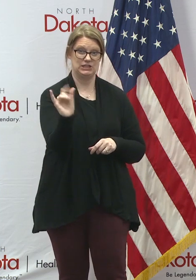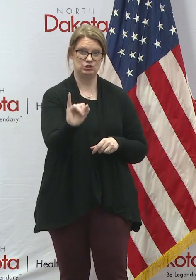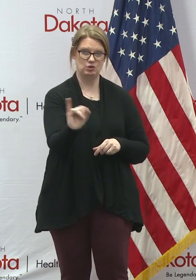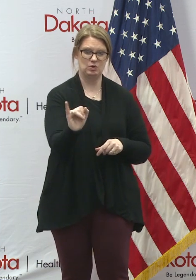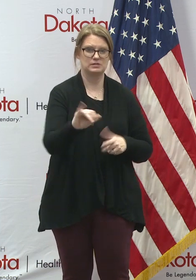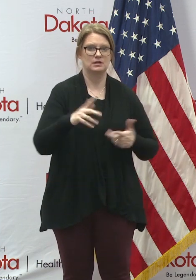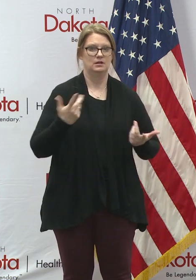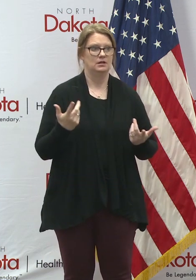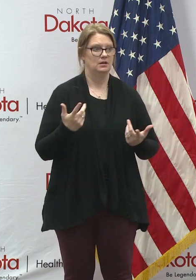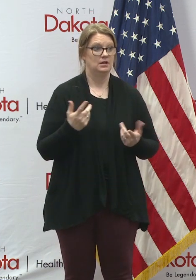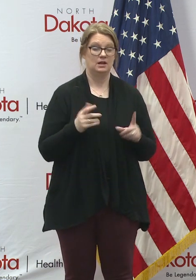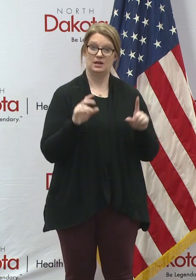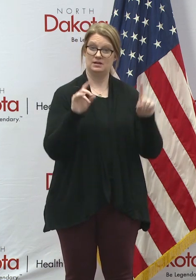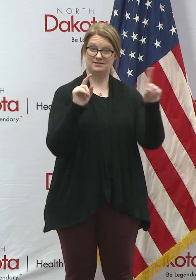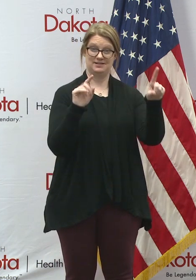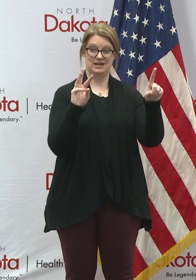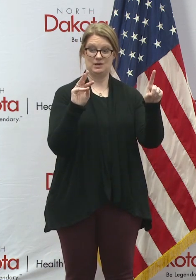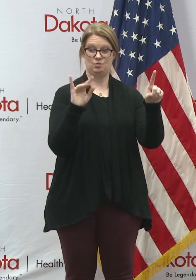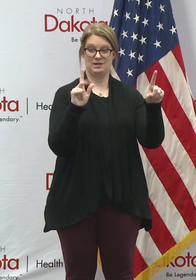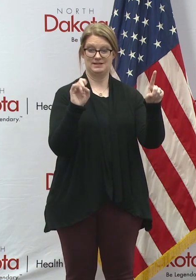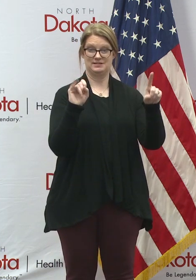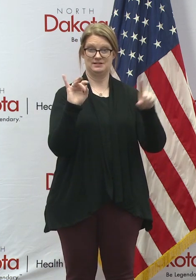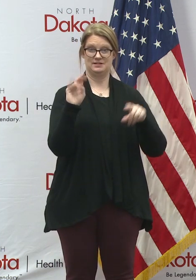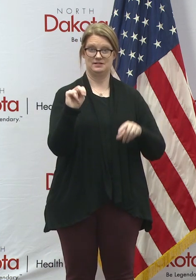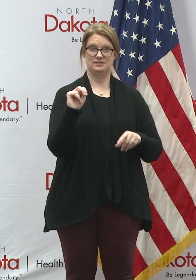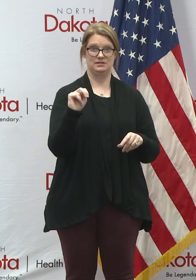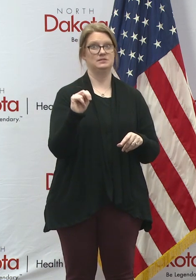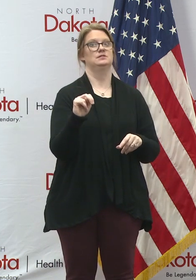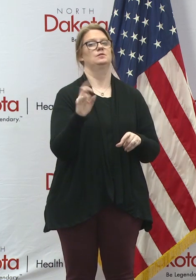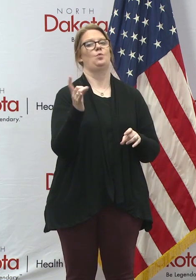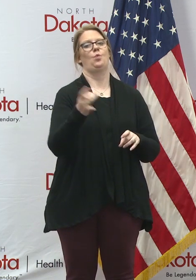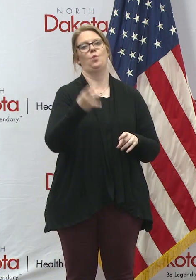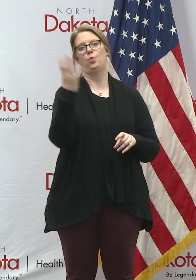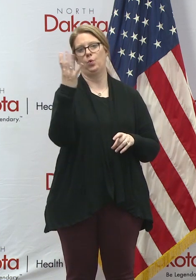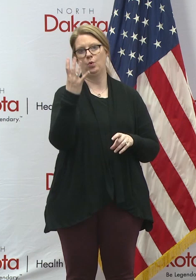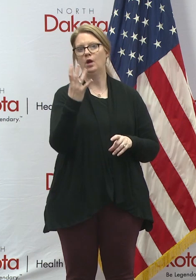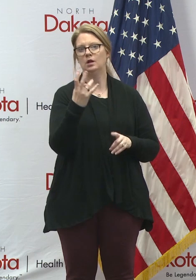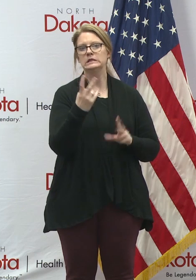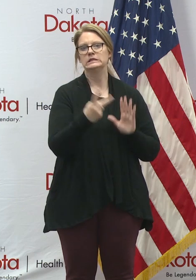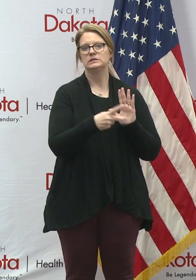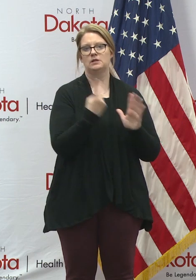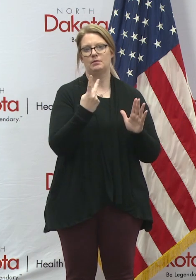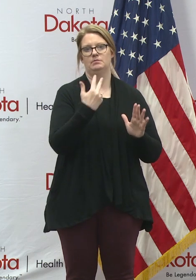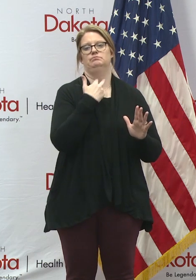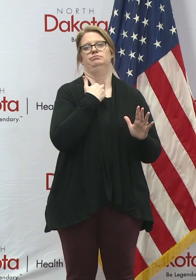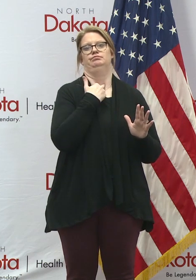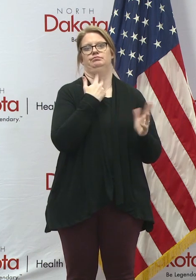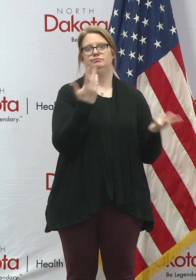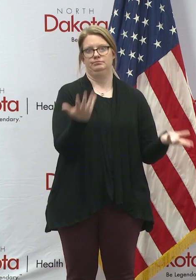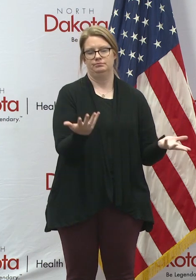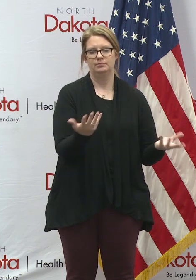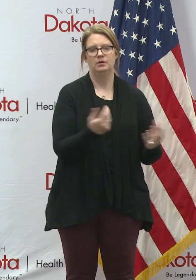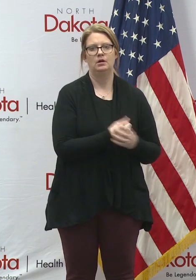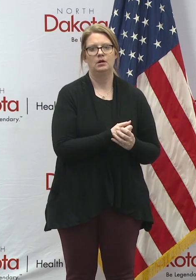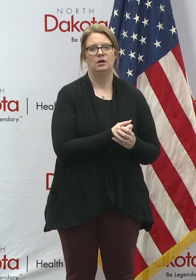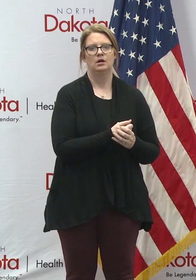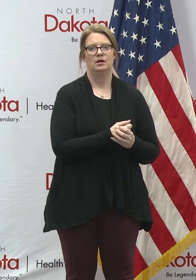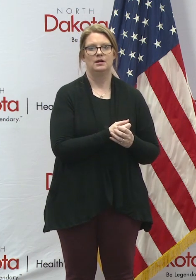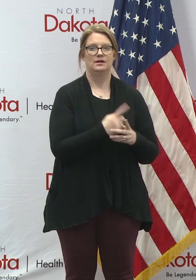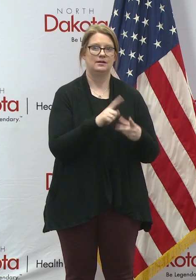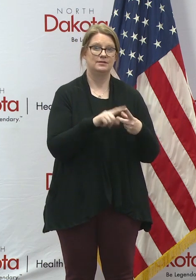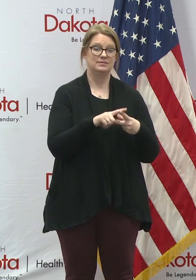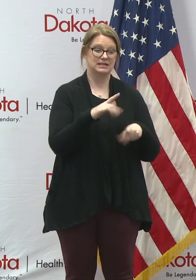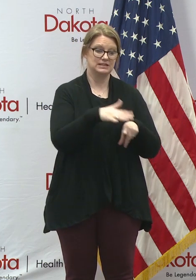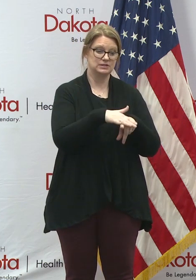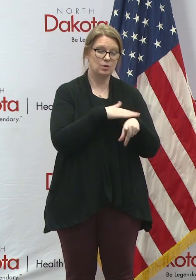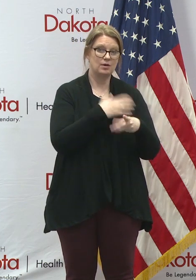this is, in Williston, I mean, this is the double whammy that's occurring right now, which is we've got the slowdown